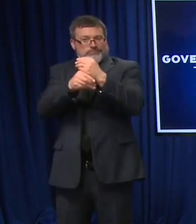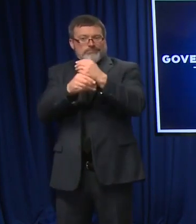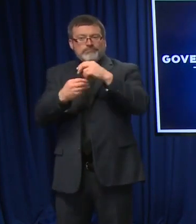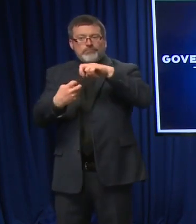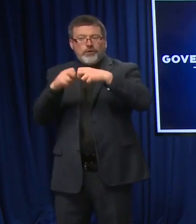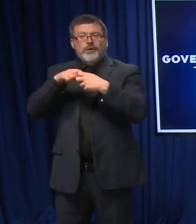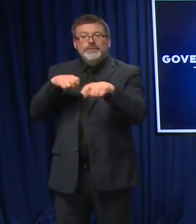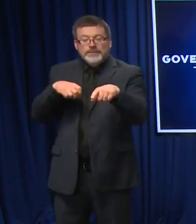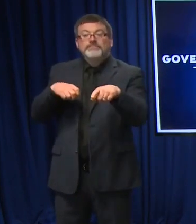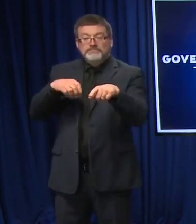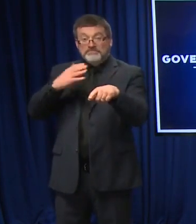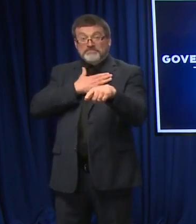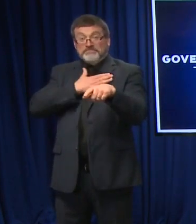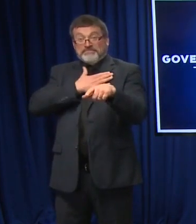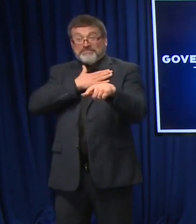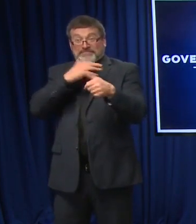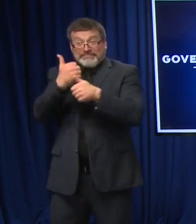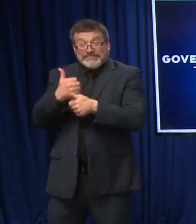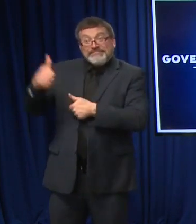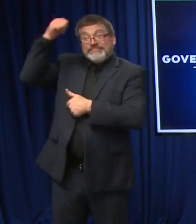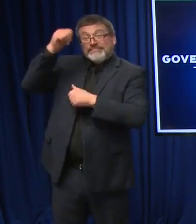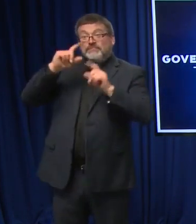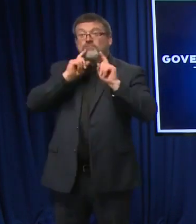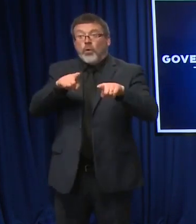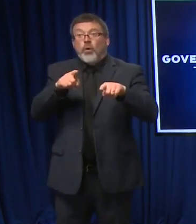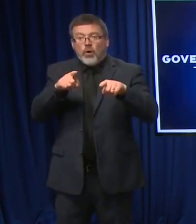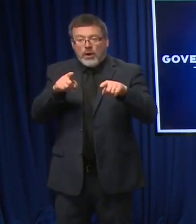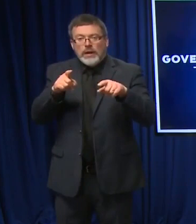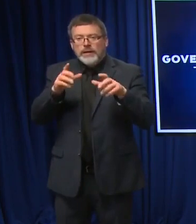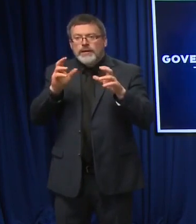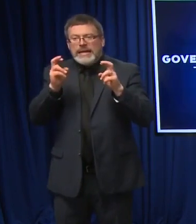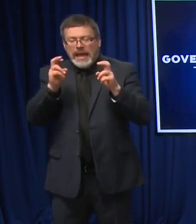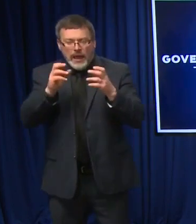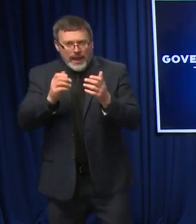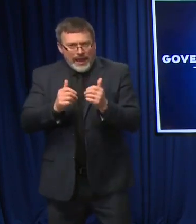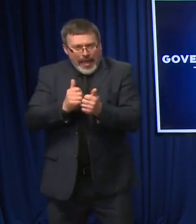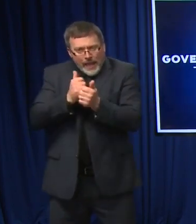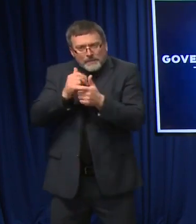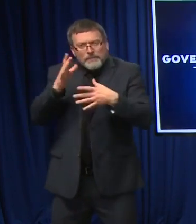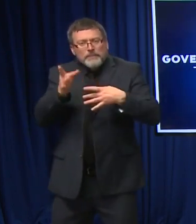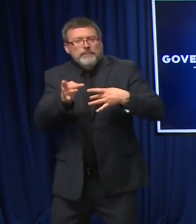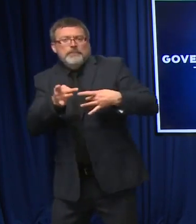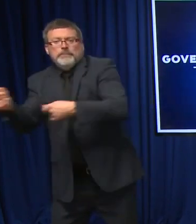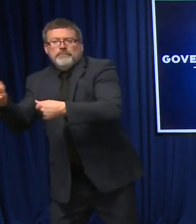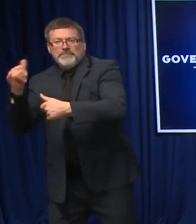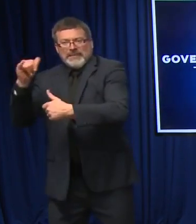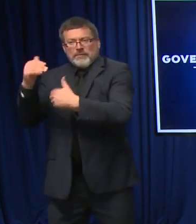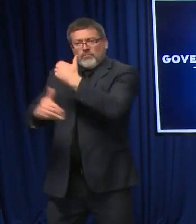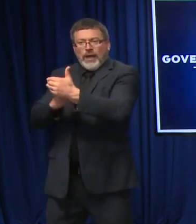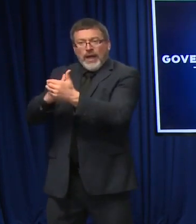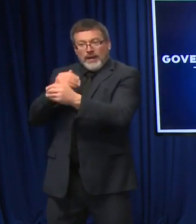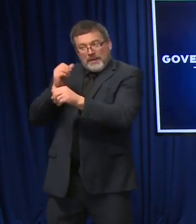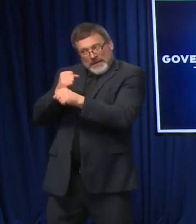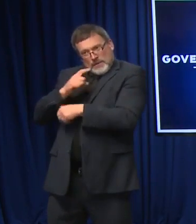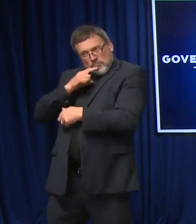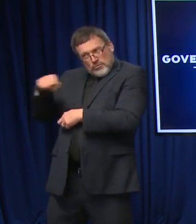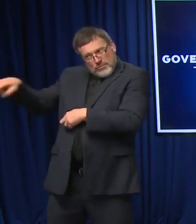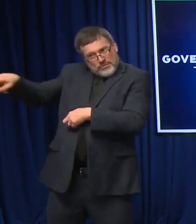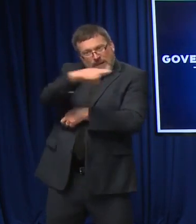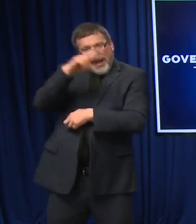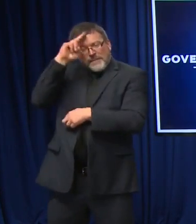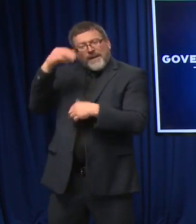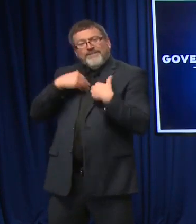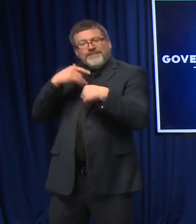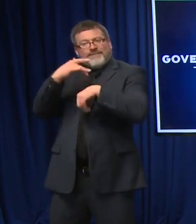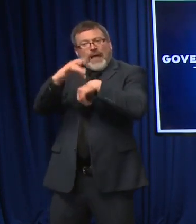addresses licensure, expediting that process, making sure that we just can get some folks in there that want to help, that want to be part of the system.